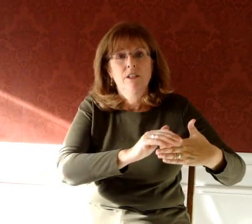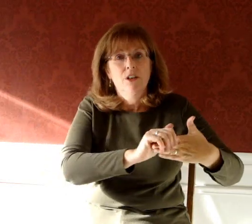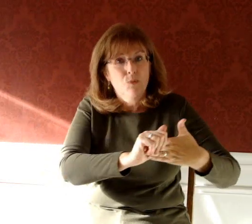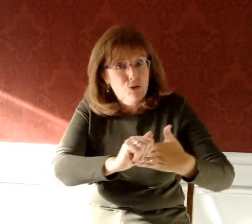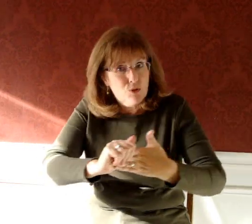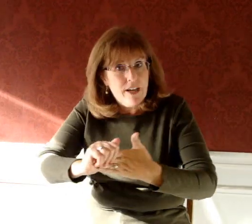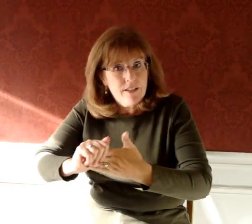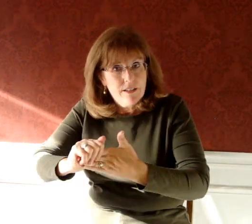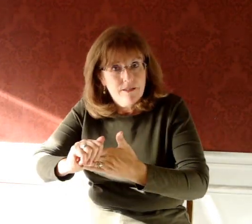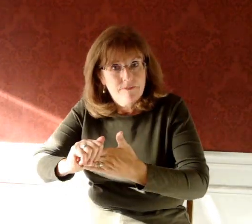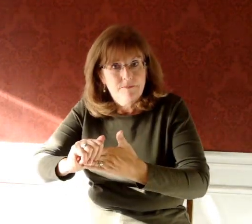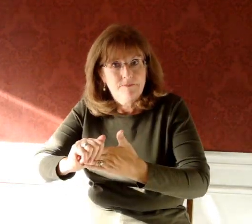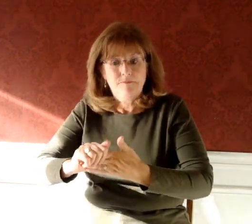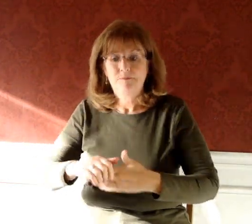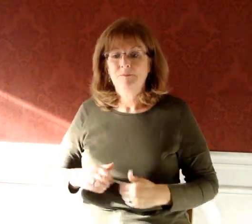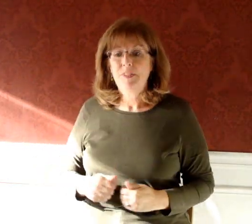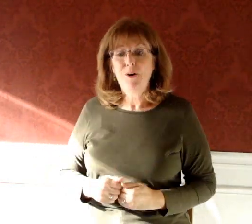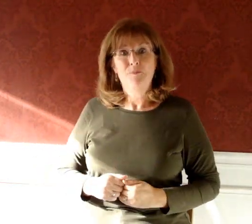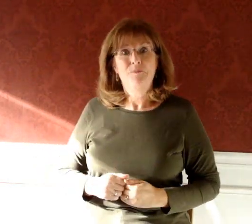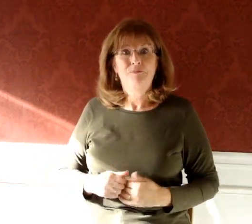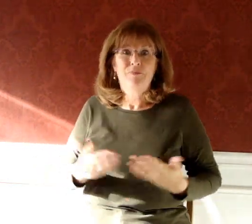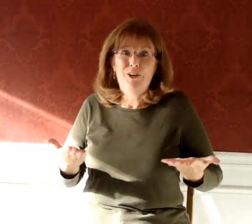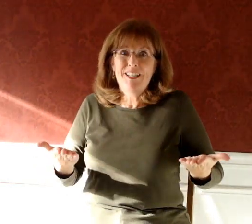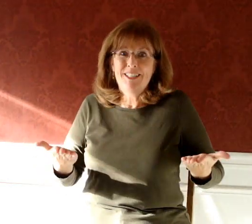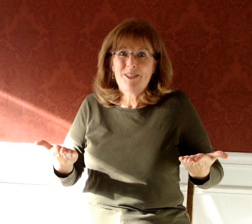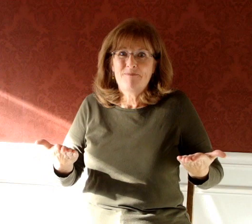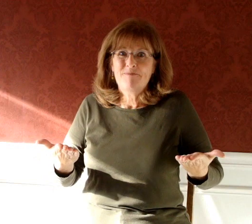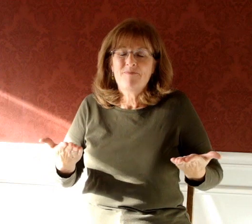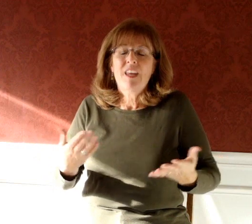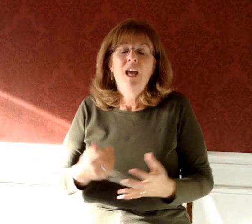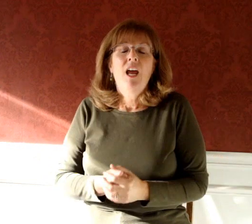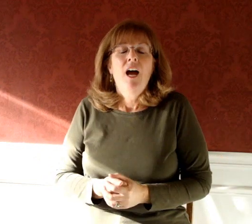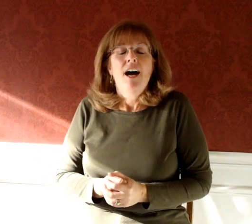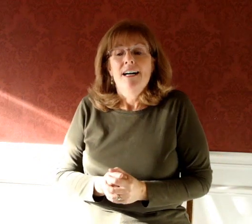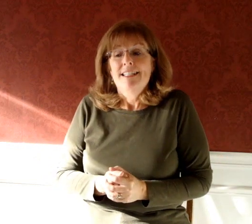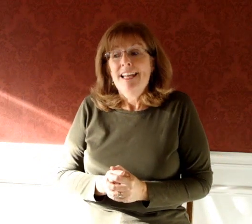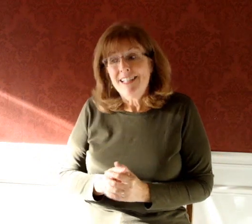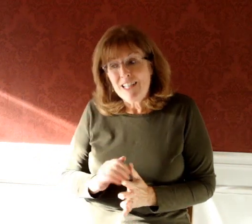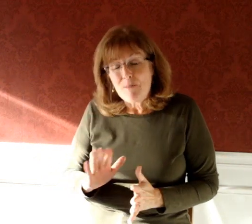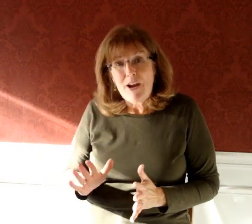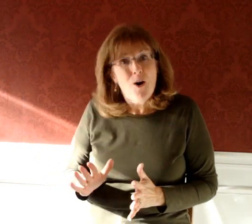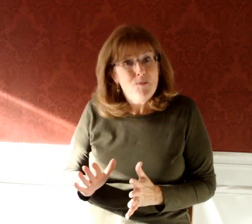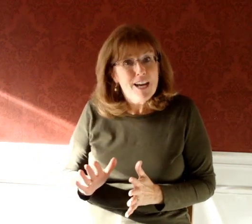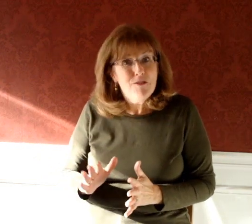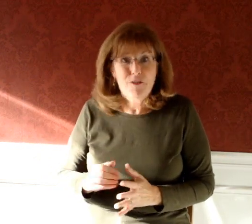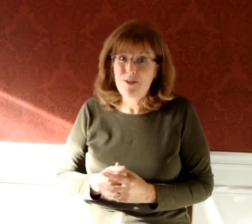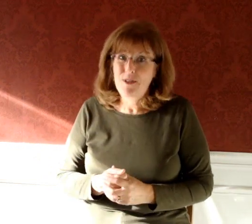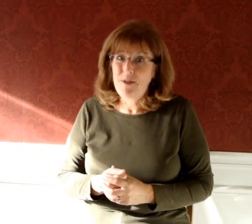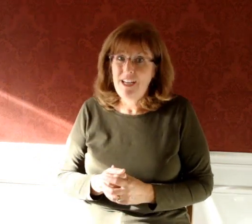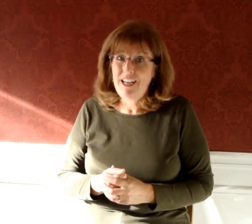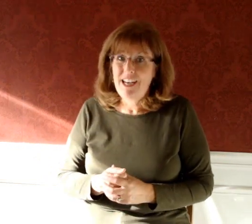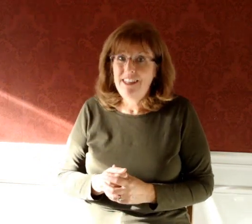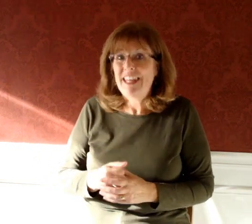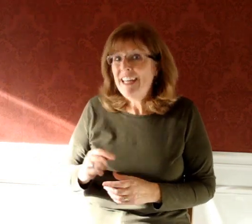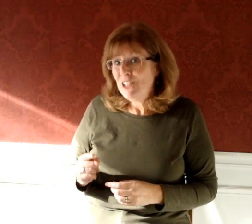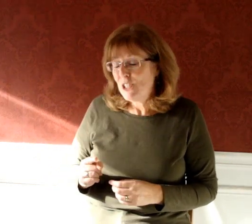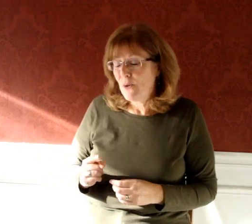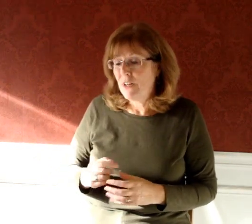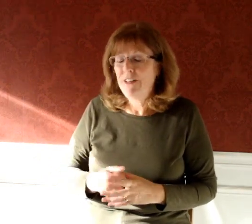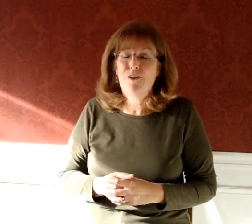will direct. So, there it is. Next time I hope to have a friend with me, and they can share one of their